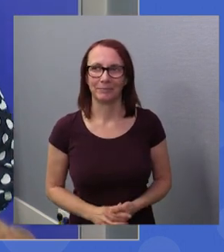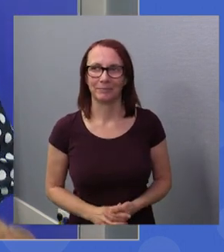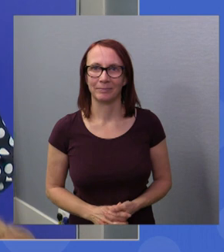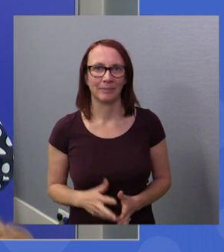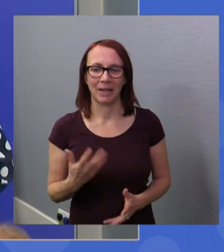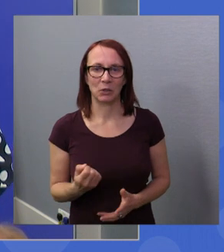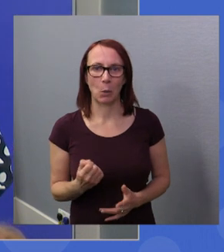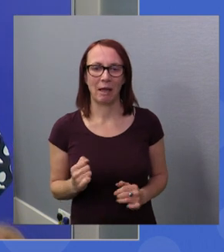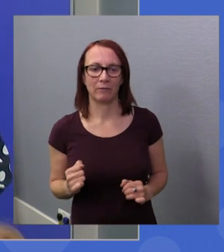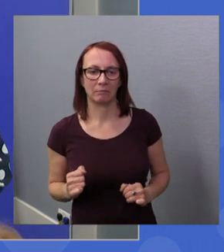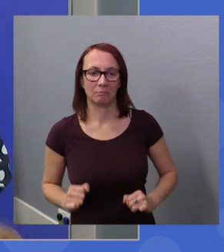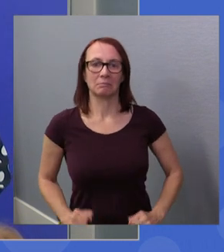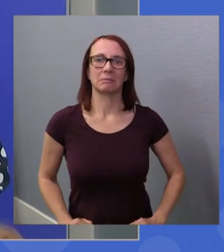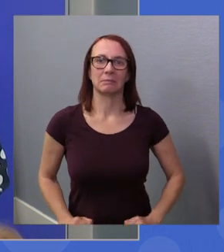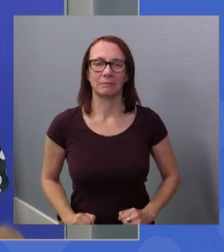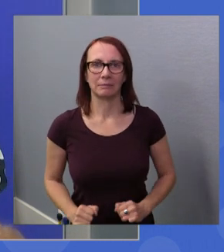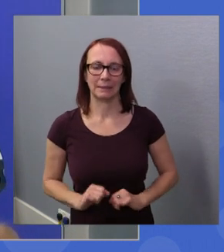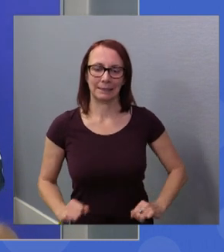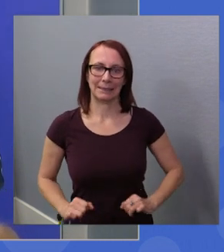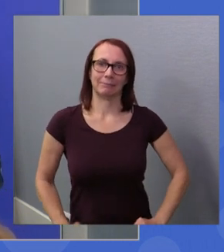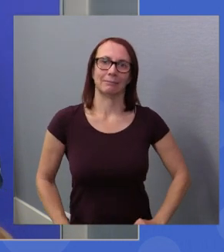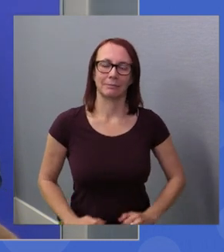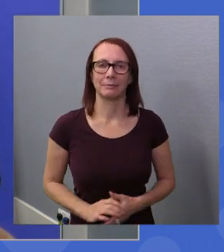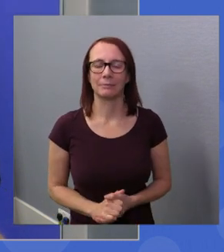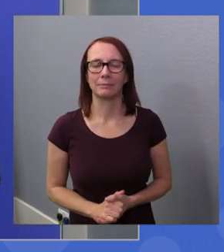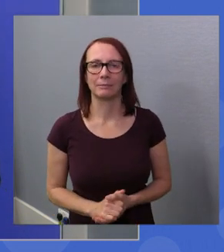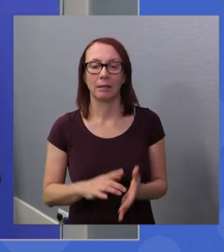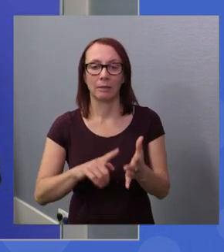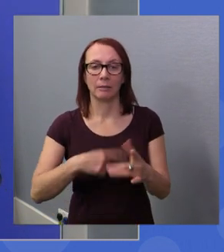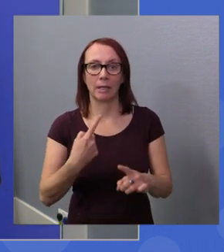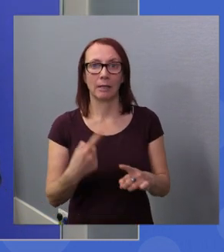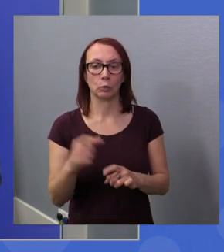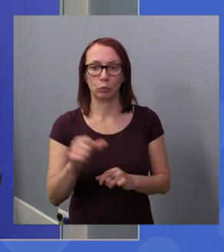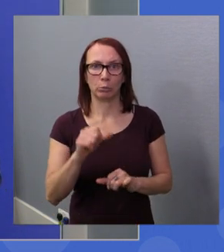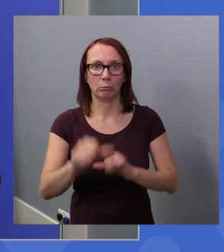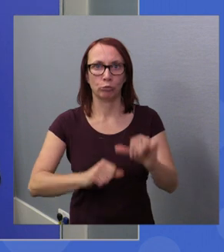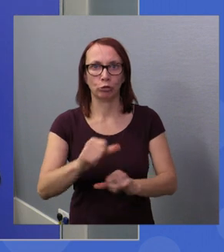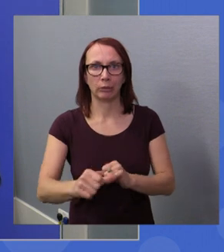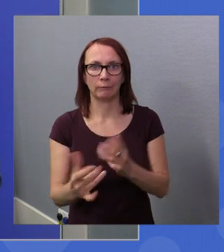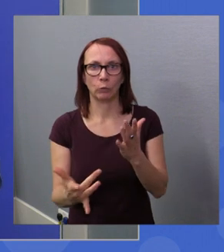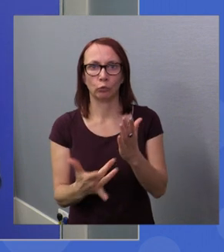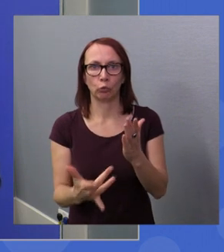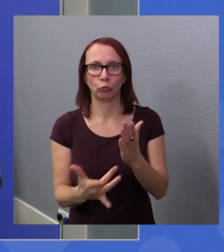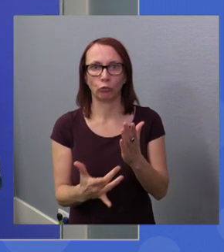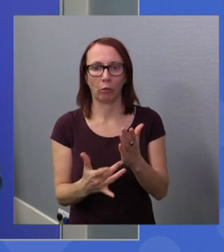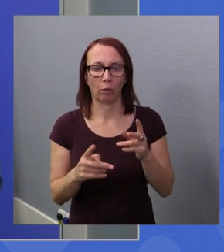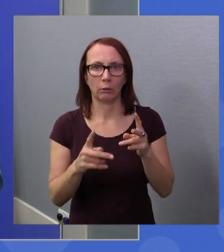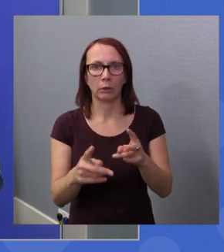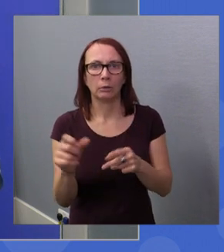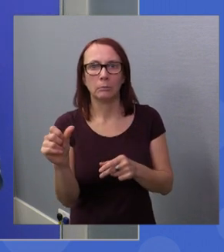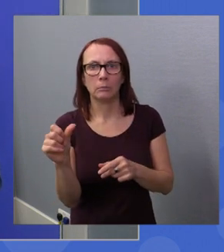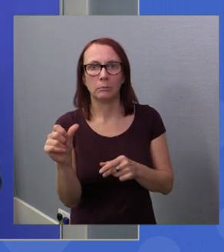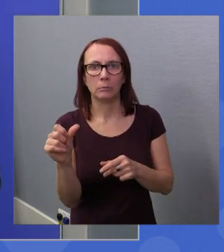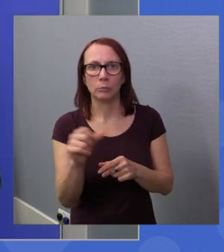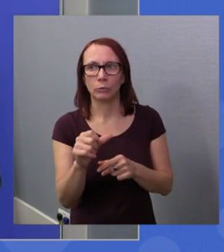a booster seat. We feel that tax should be progressive, neutral and a system that's spent